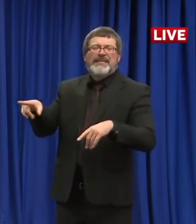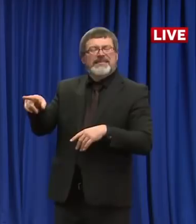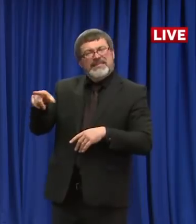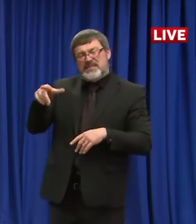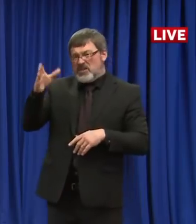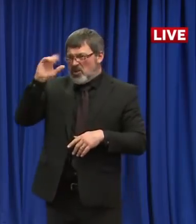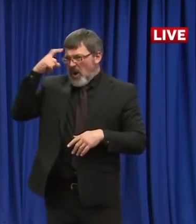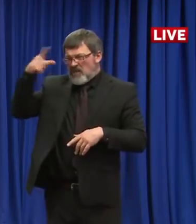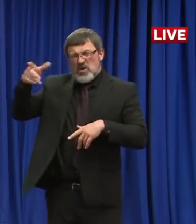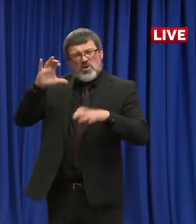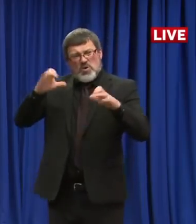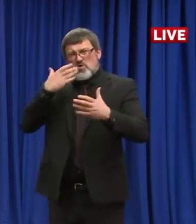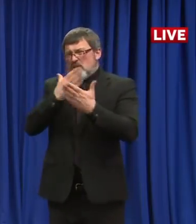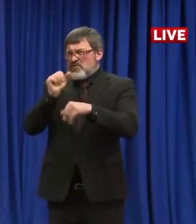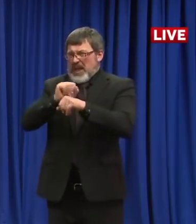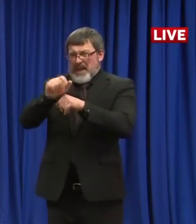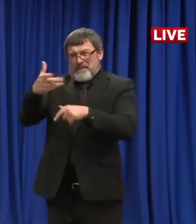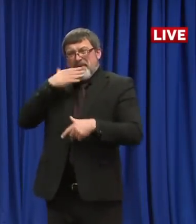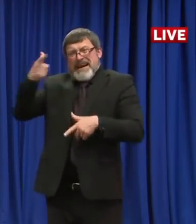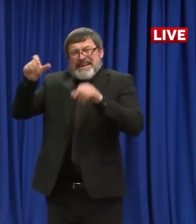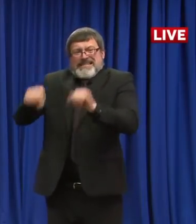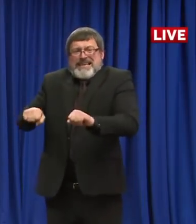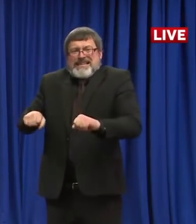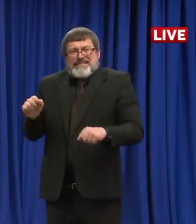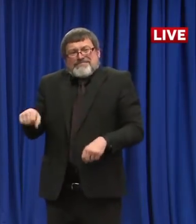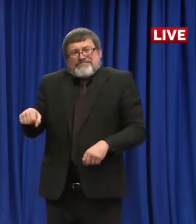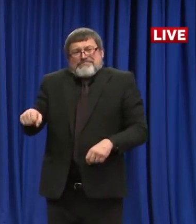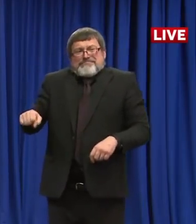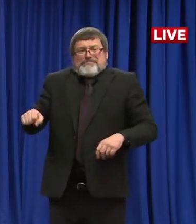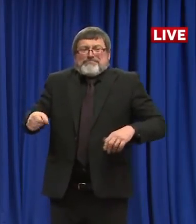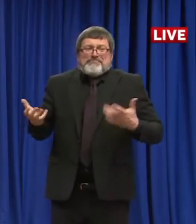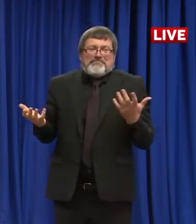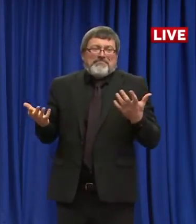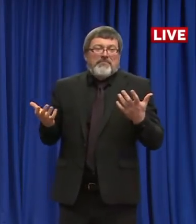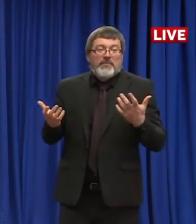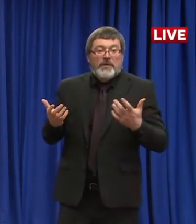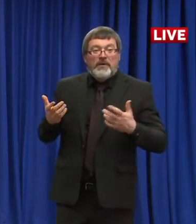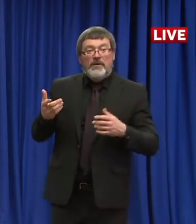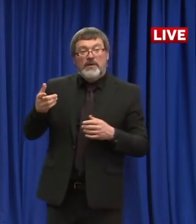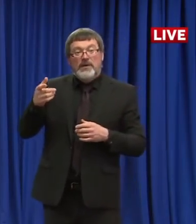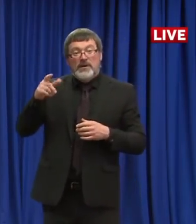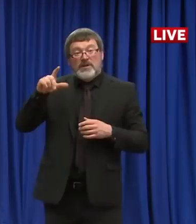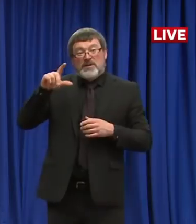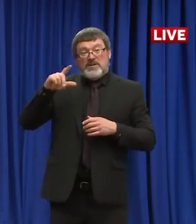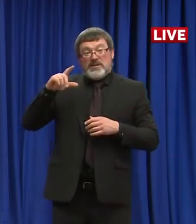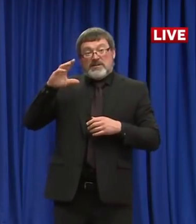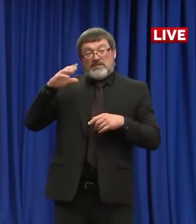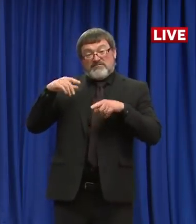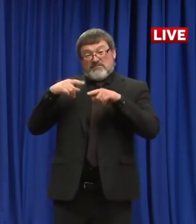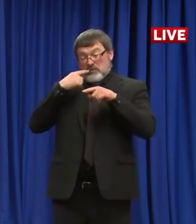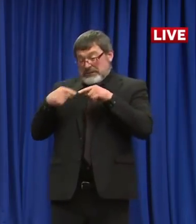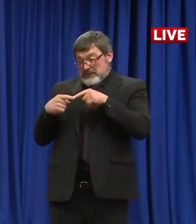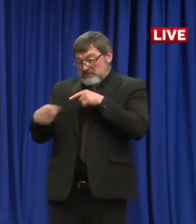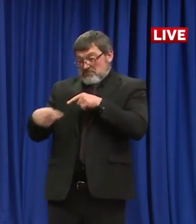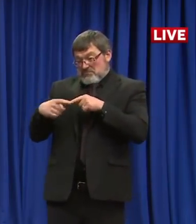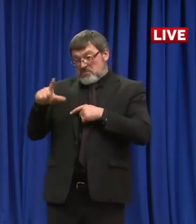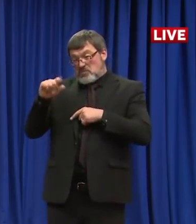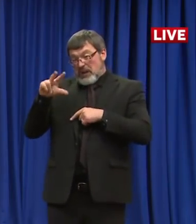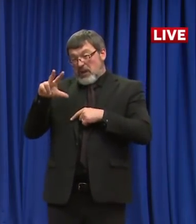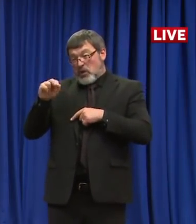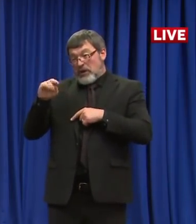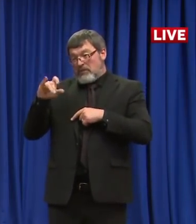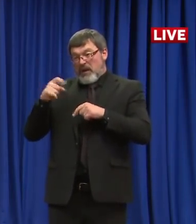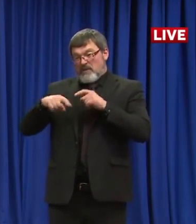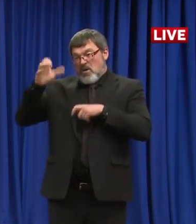well as they possibly can. But that is a factor. They are only 20 to 30 miles south of us. We've had some success here, but let's not take it for granted. We could get a second